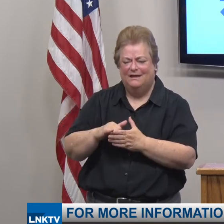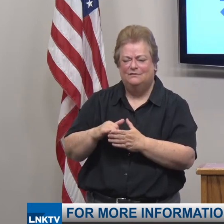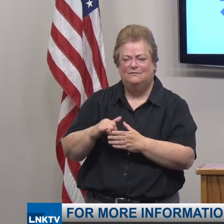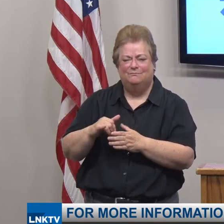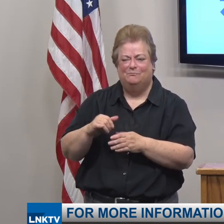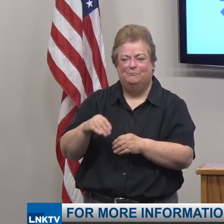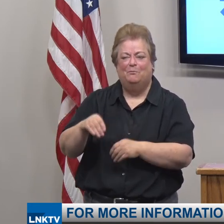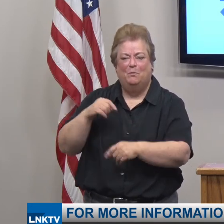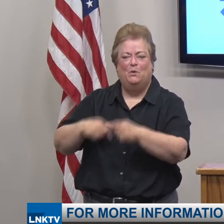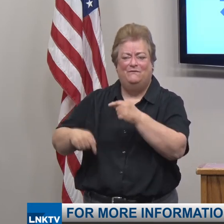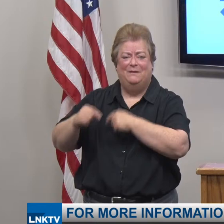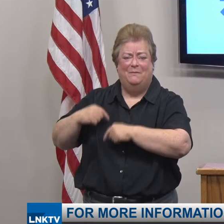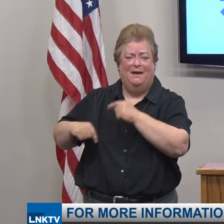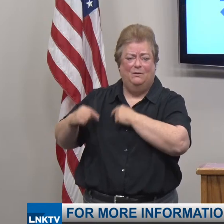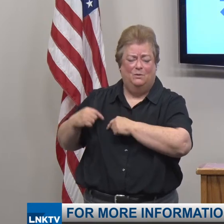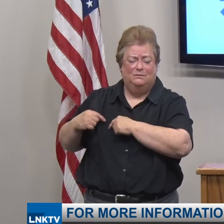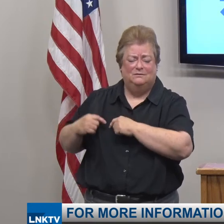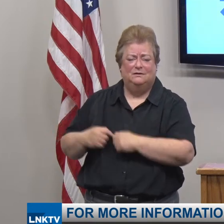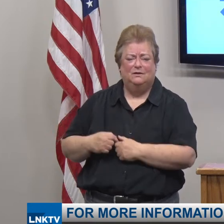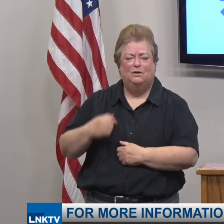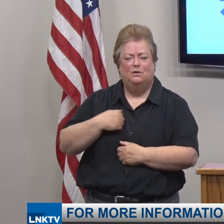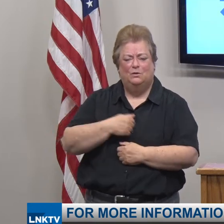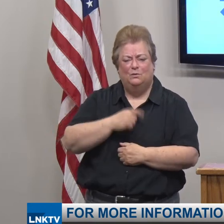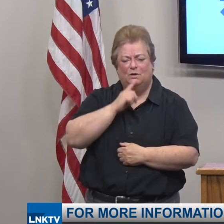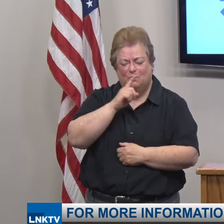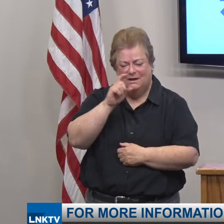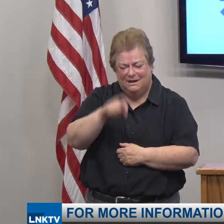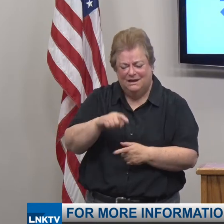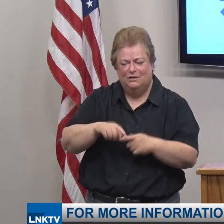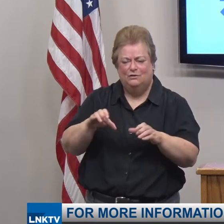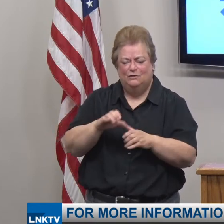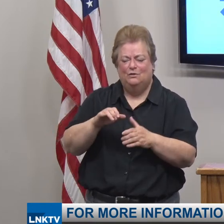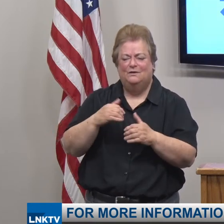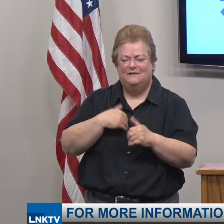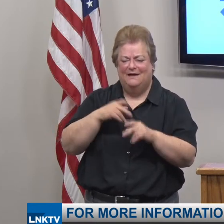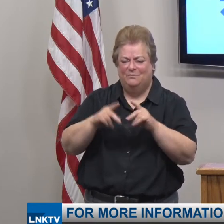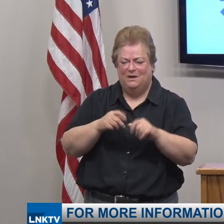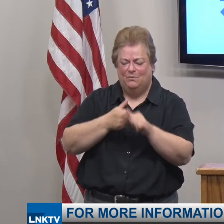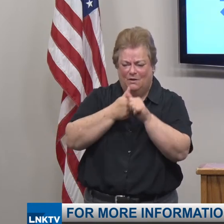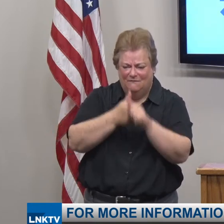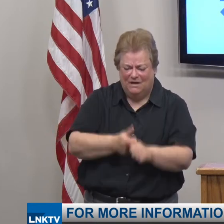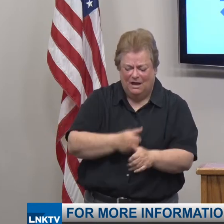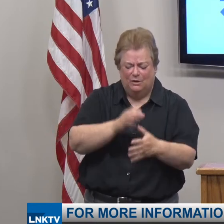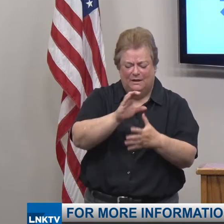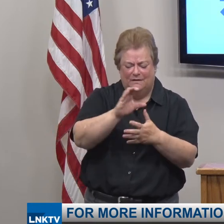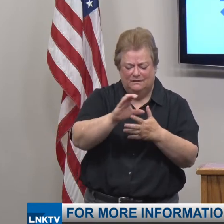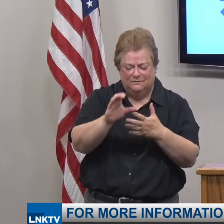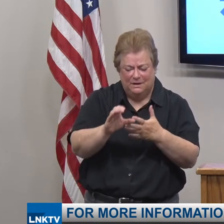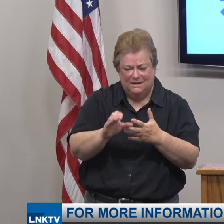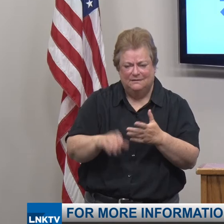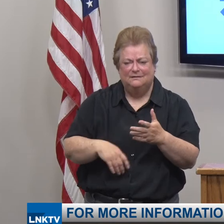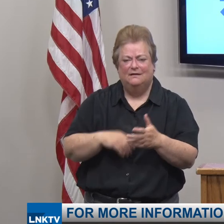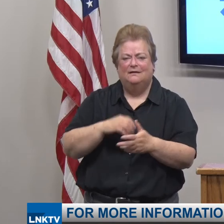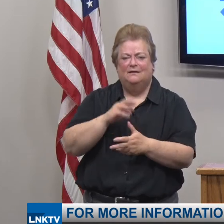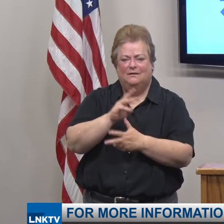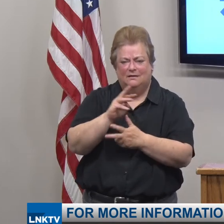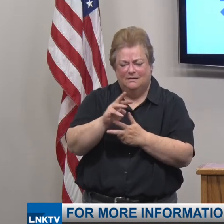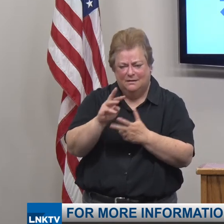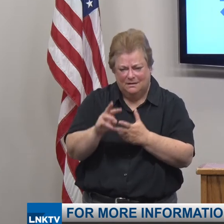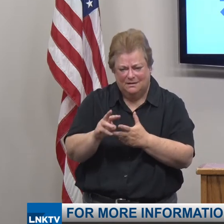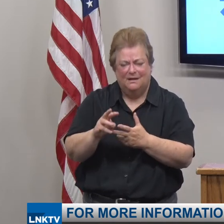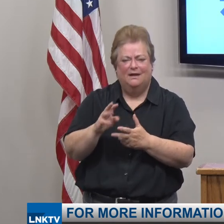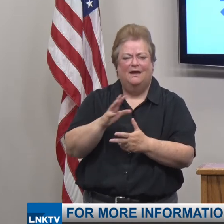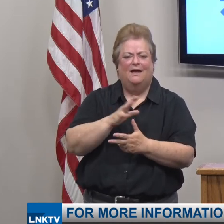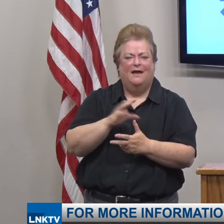backwards. What we really need to do is have people follow the three C's, wash their hands and wear a mask and watch their